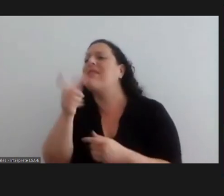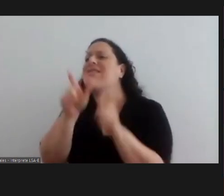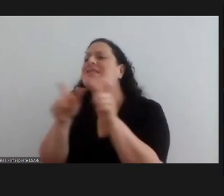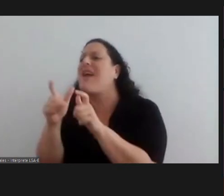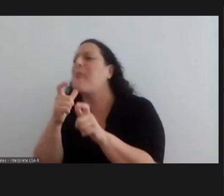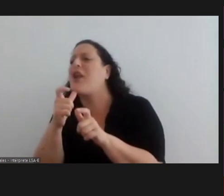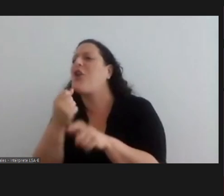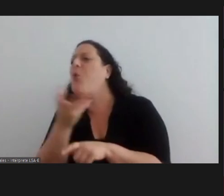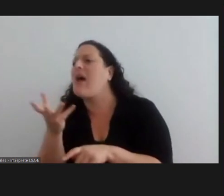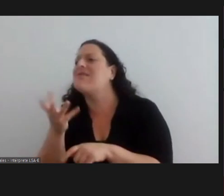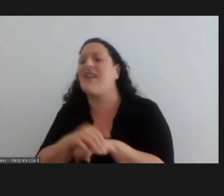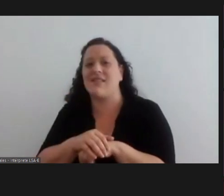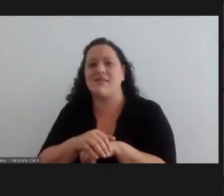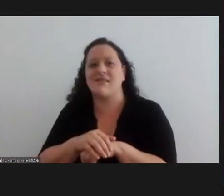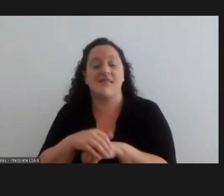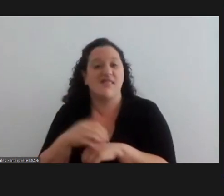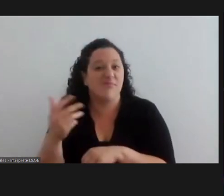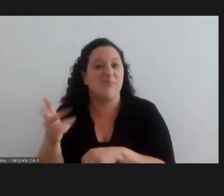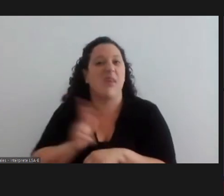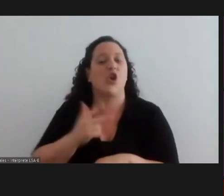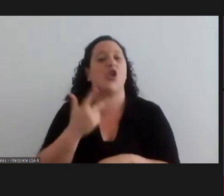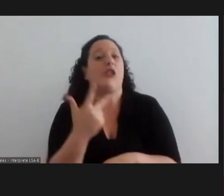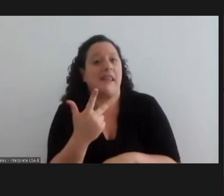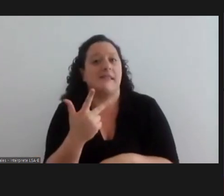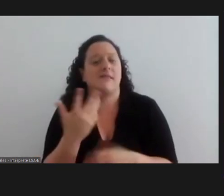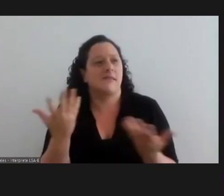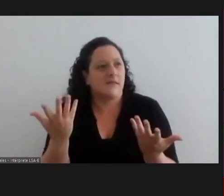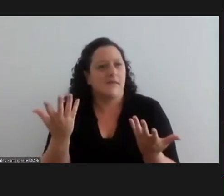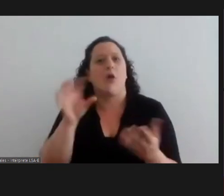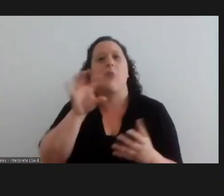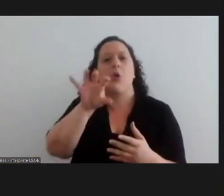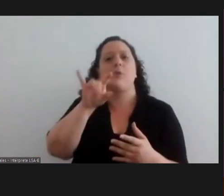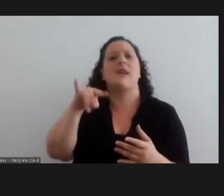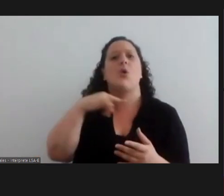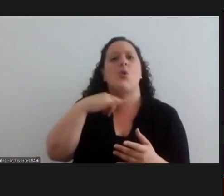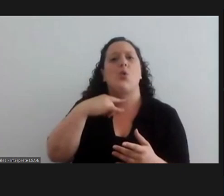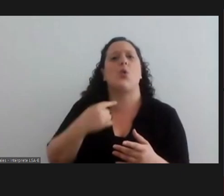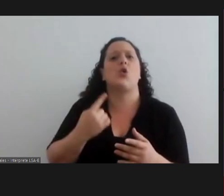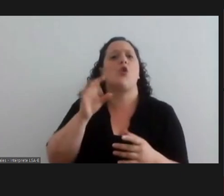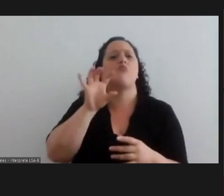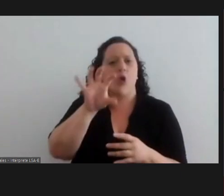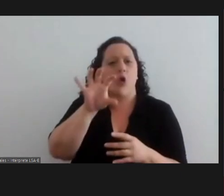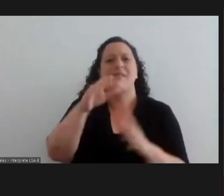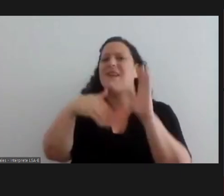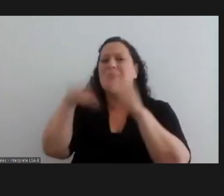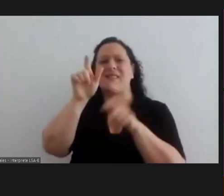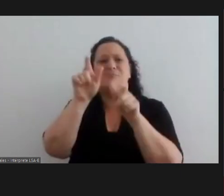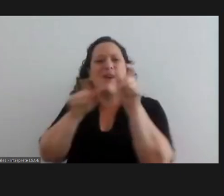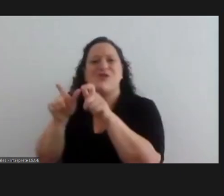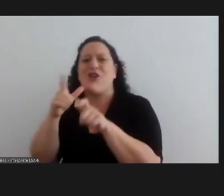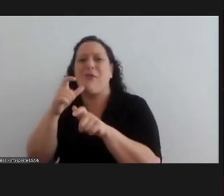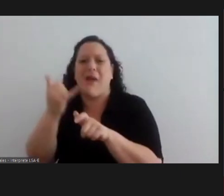asked her how many people of color were there three and jujui is one of the provinces with the highest number of people of color